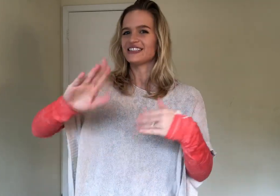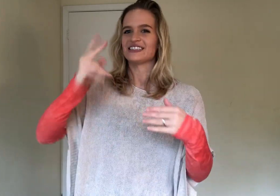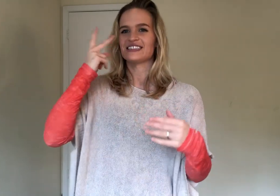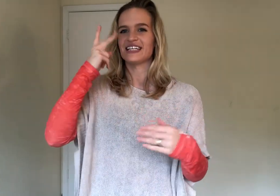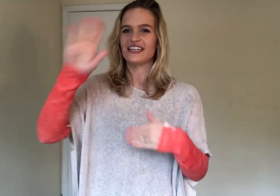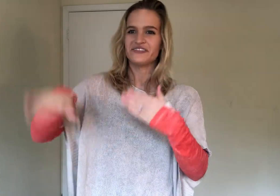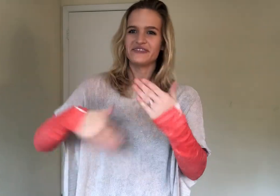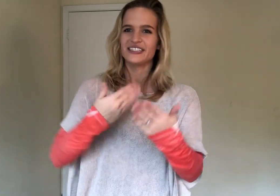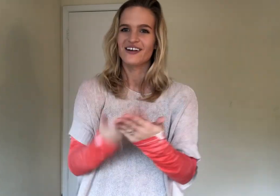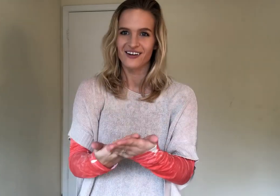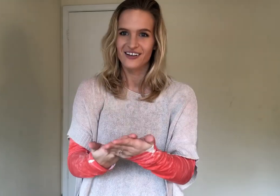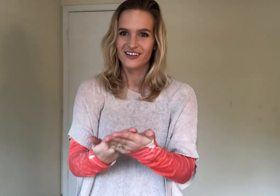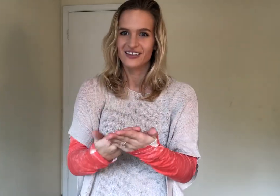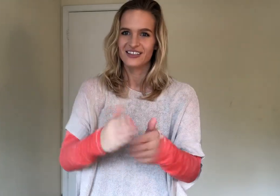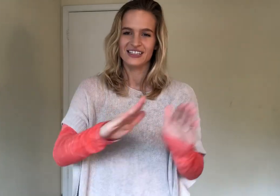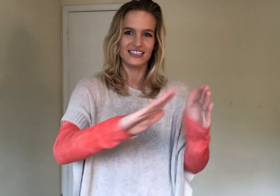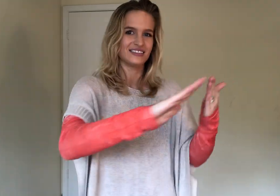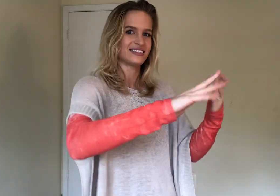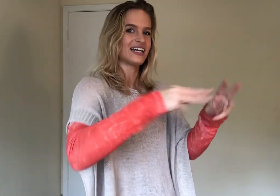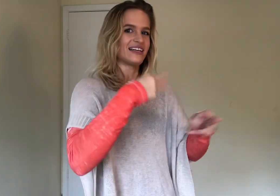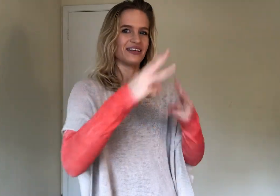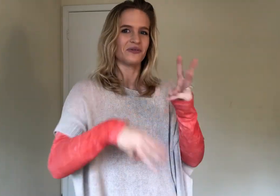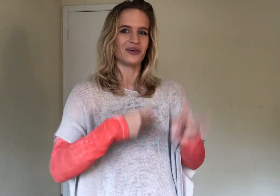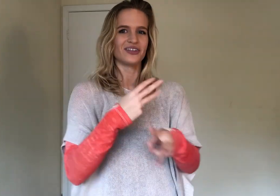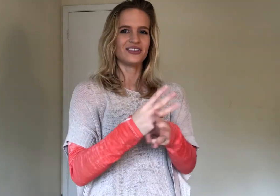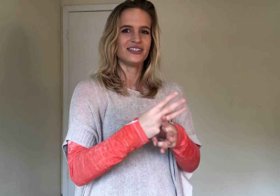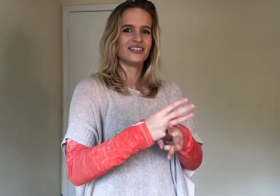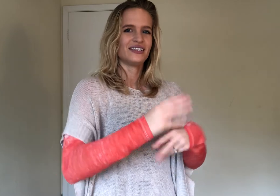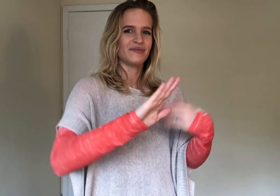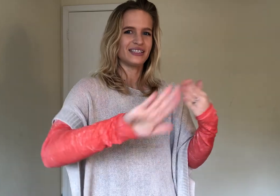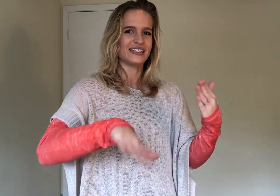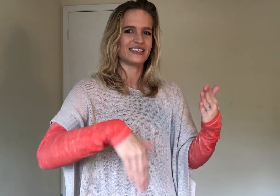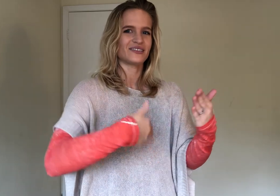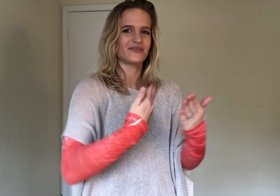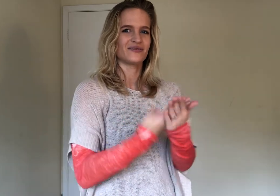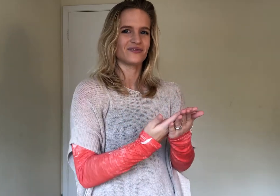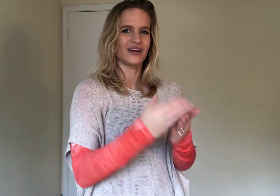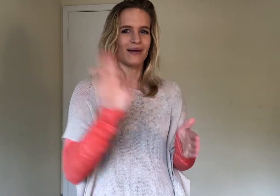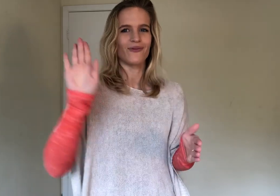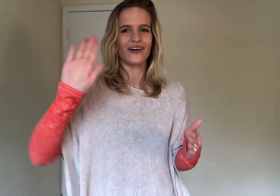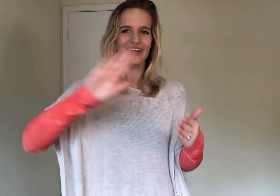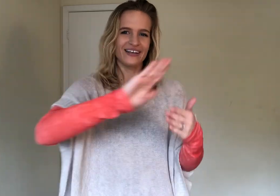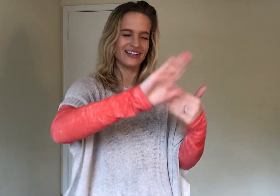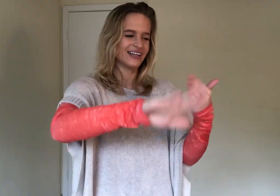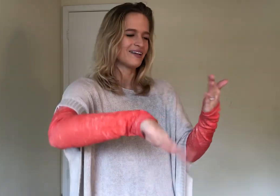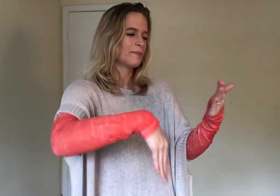I just sight of it all. That's kind of like world. But you just wrap one hand in there.